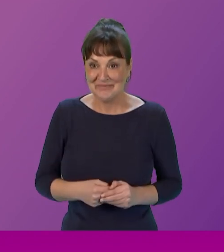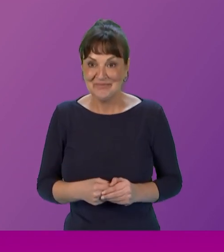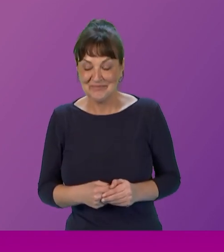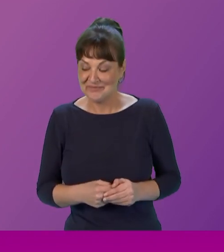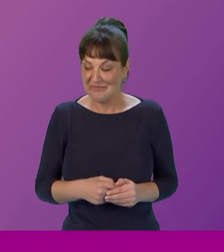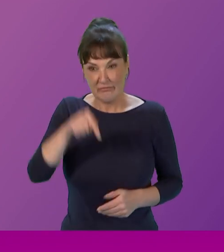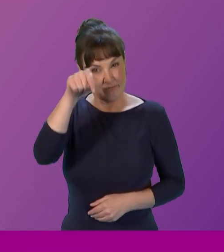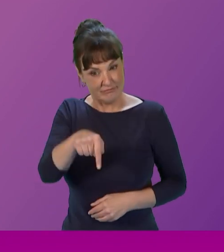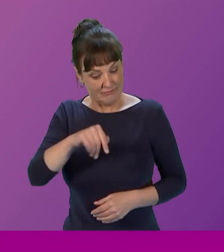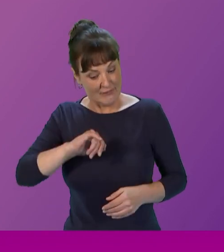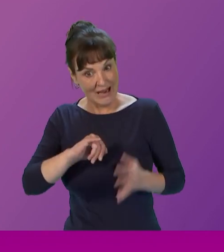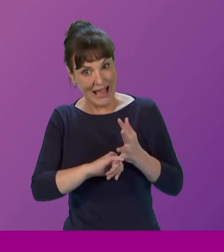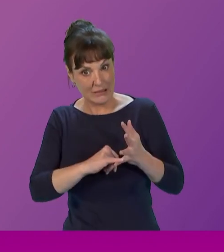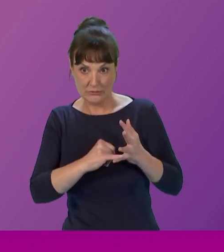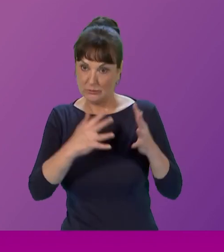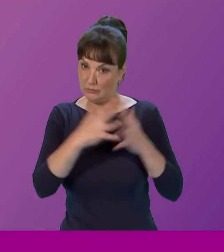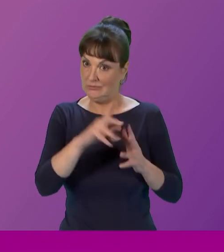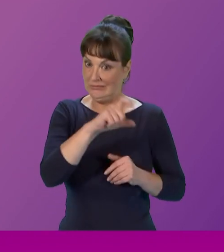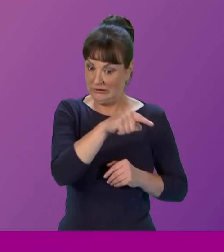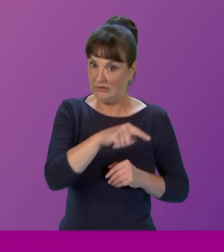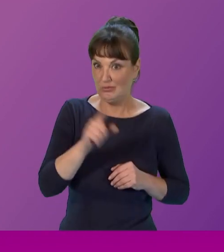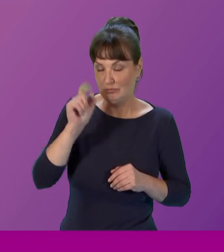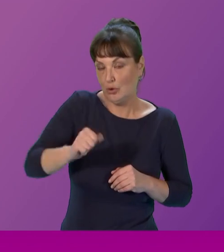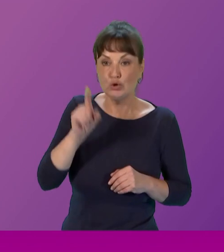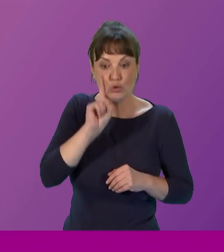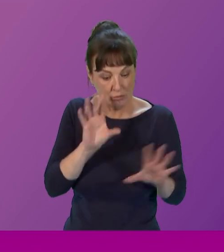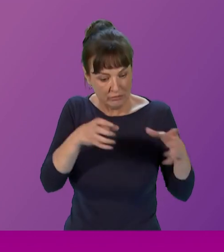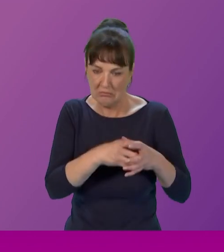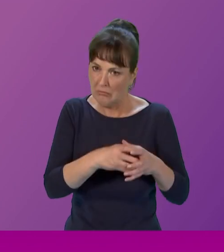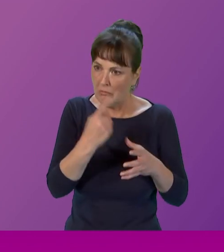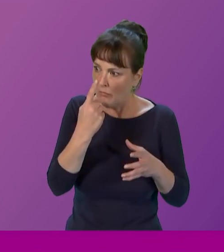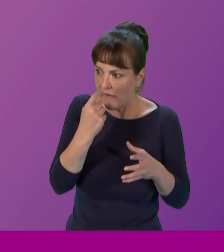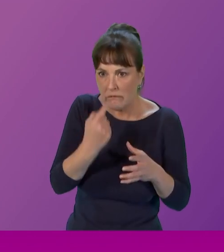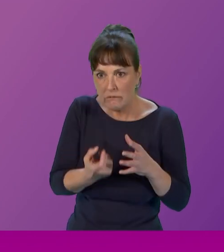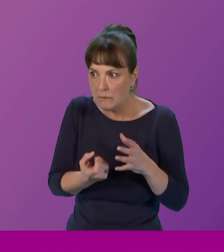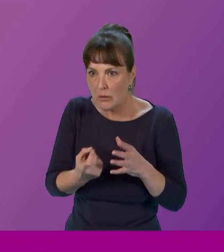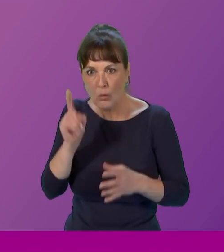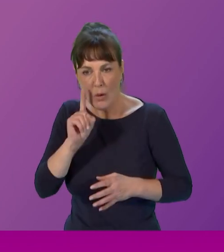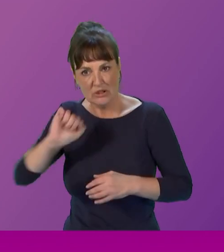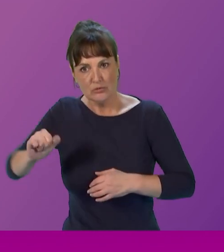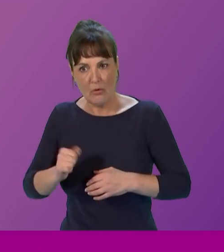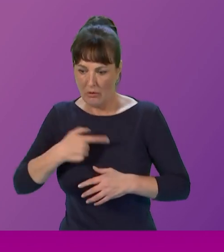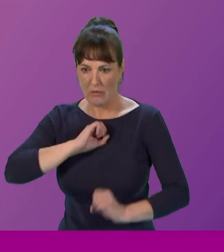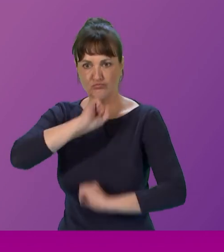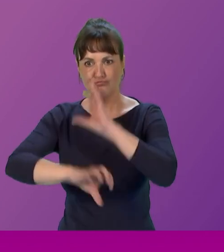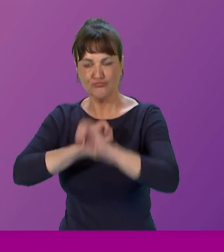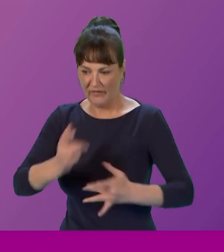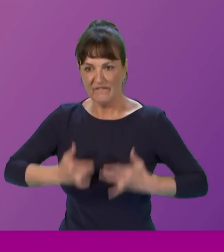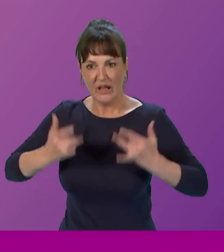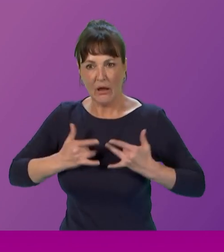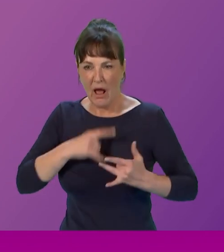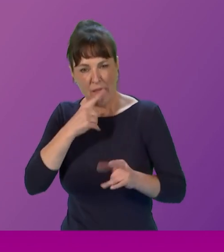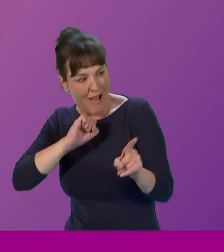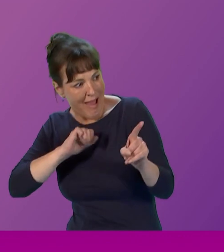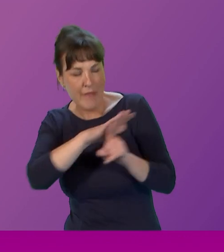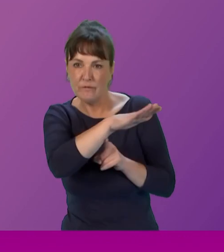has given women in scotland a voice to have their views and their experiences transmitted to the heart of decision making